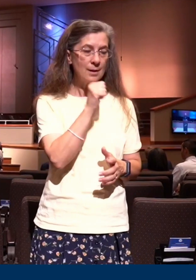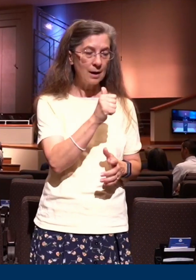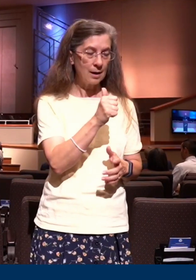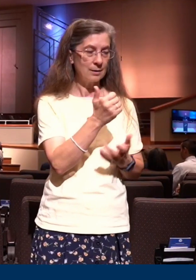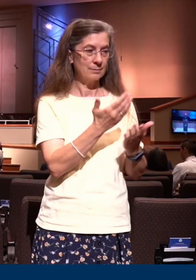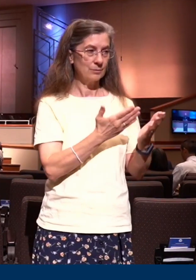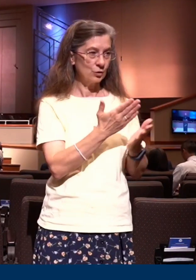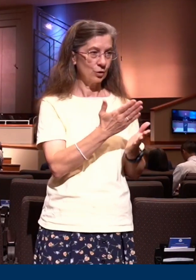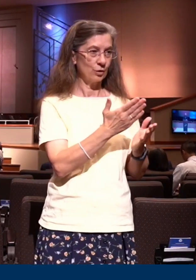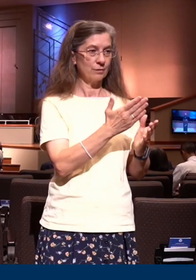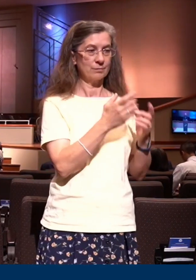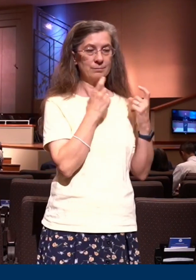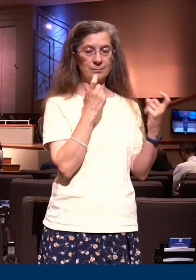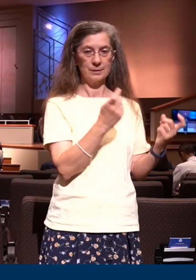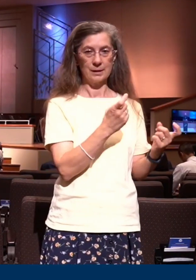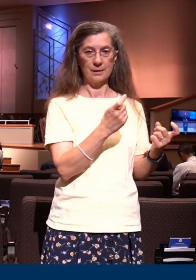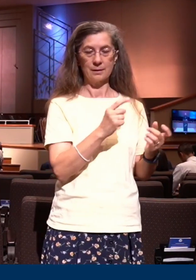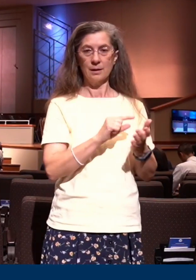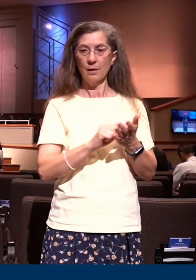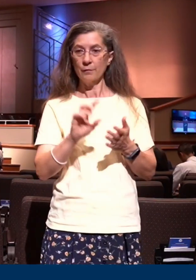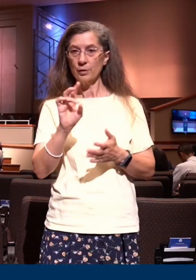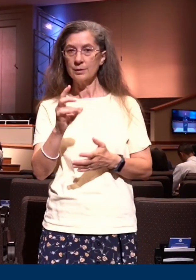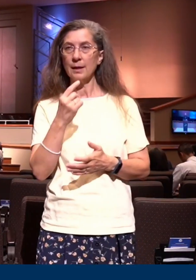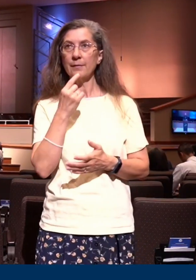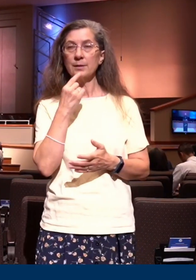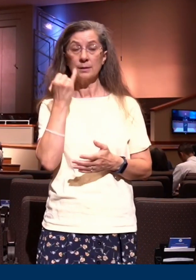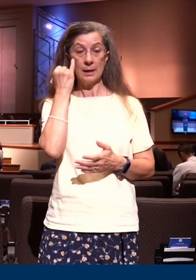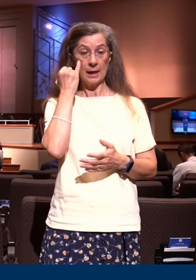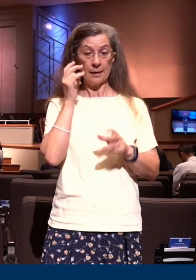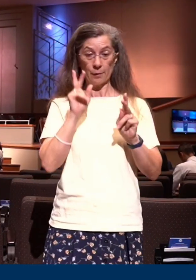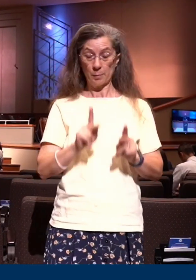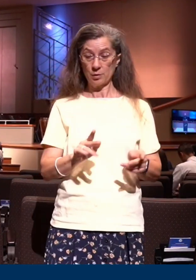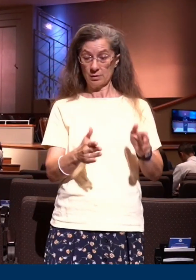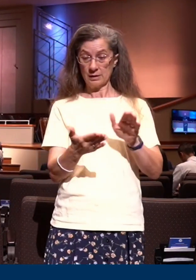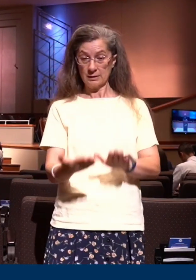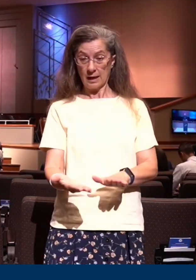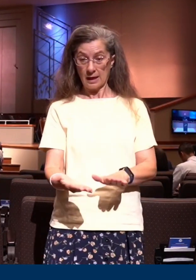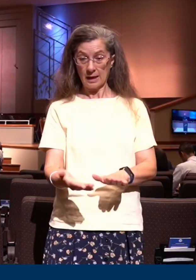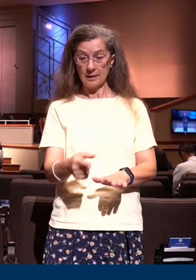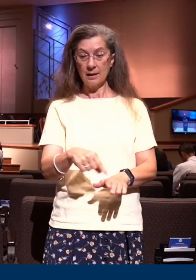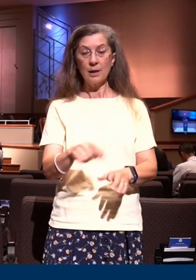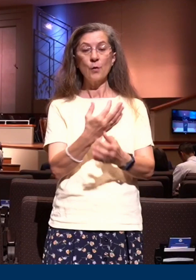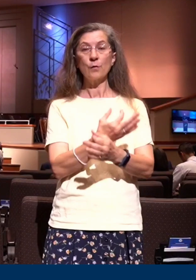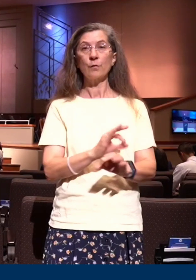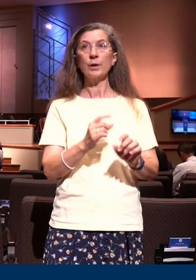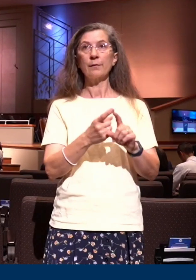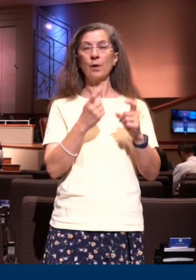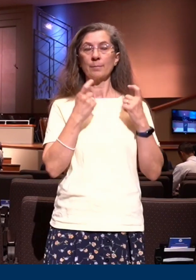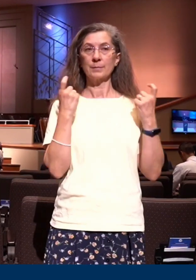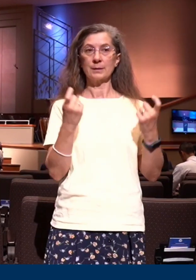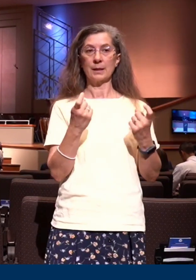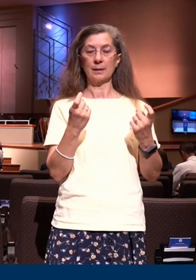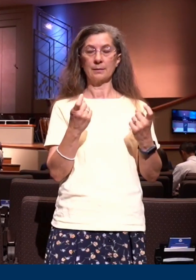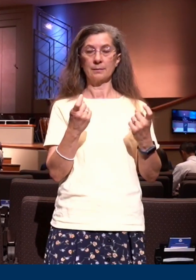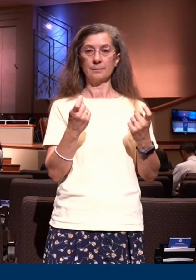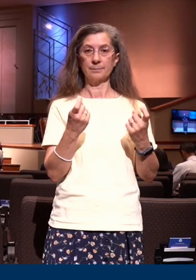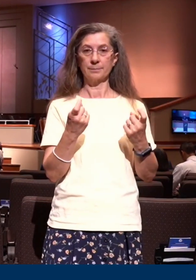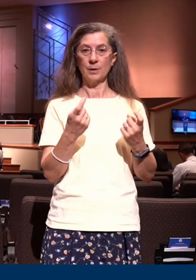Verse 7, for he that is dead is freed from sin. We are dead, severed from sin,